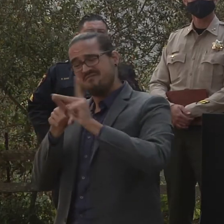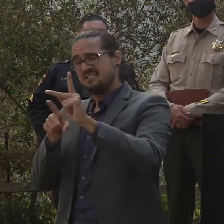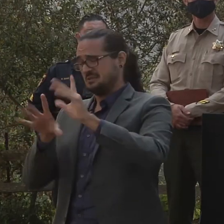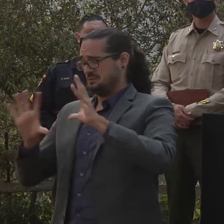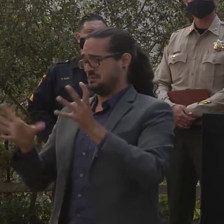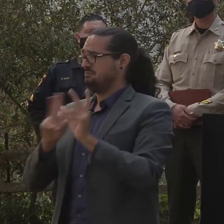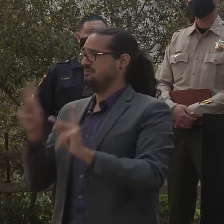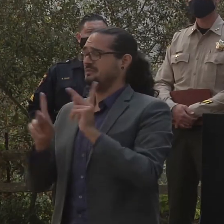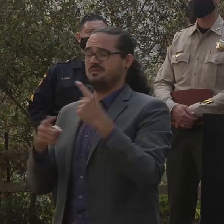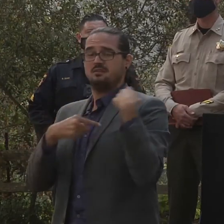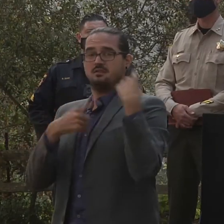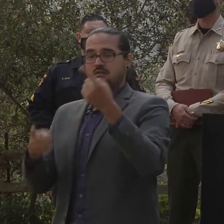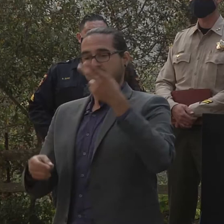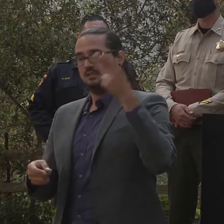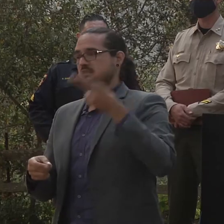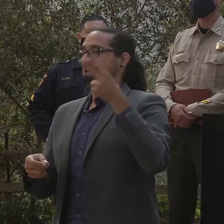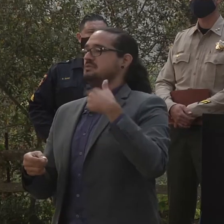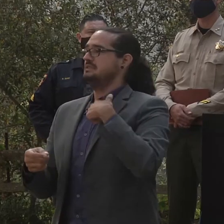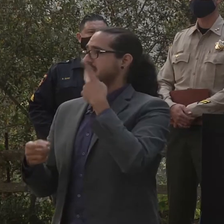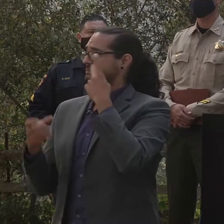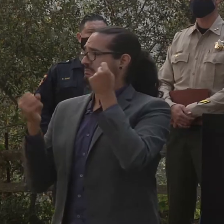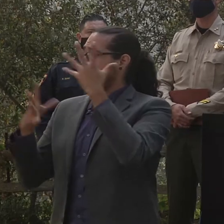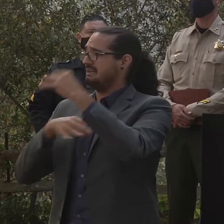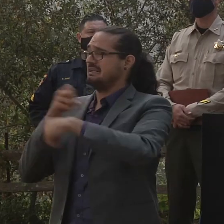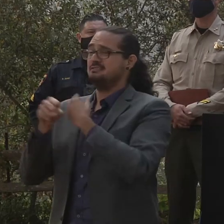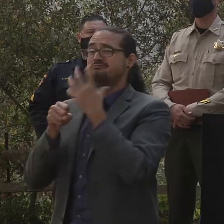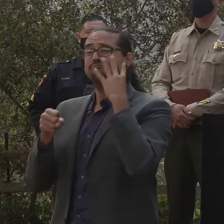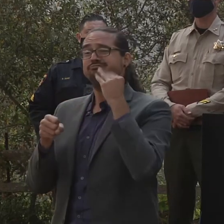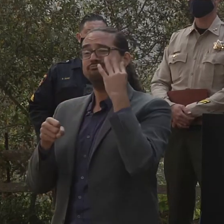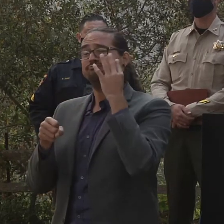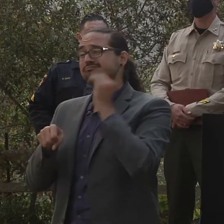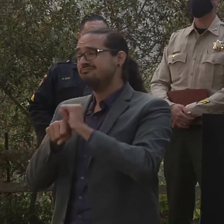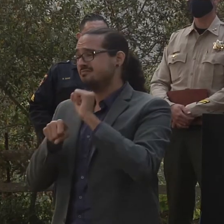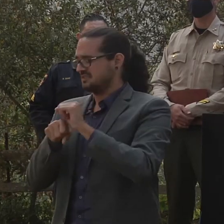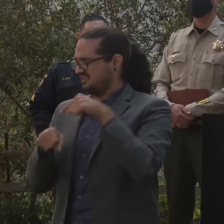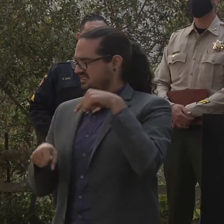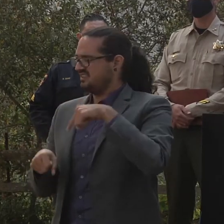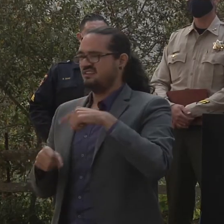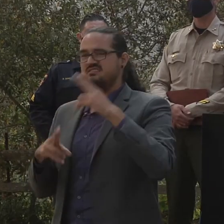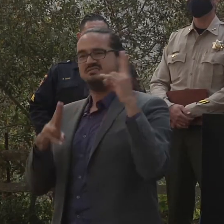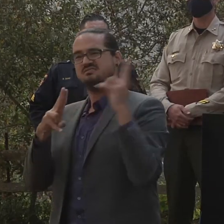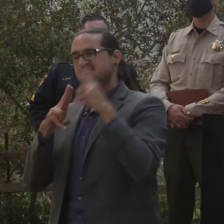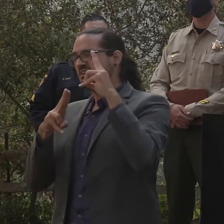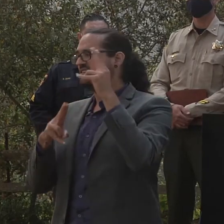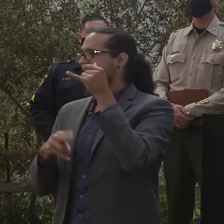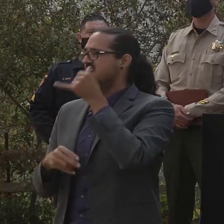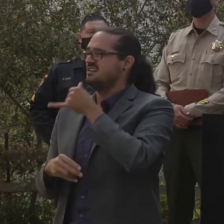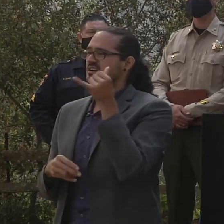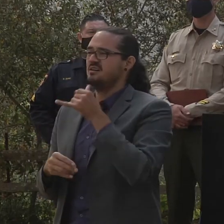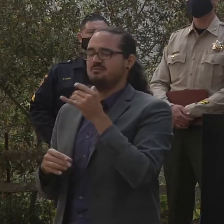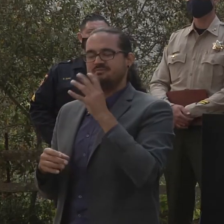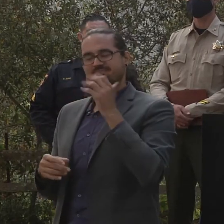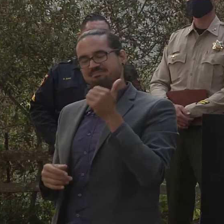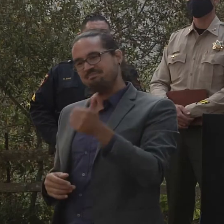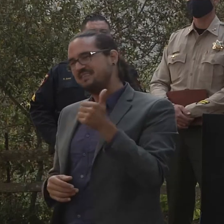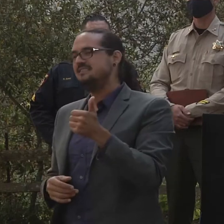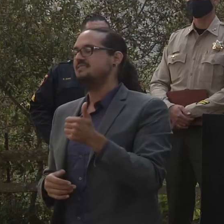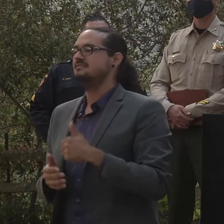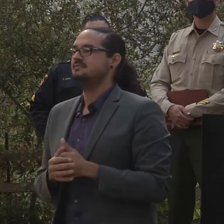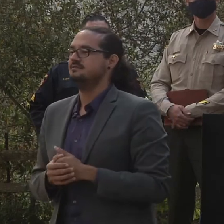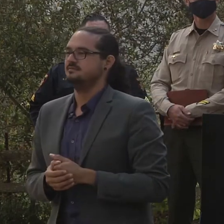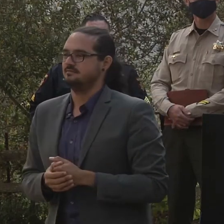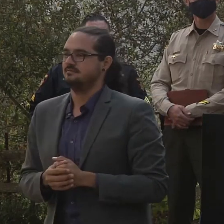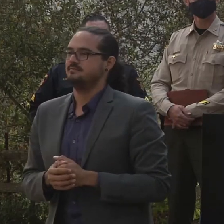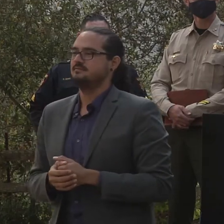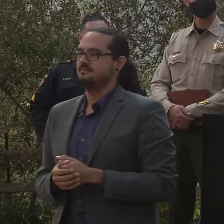Uh the collaboration and cooperation is just outstanding. Um so it's it's a pleasure to be a part of that and uh work towards the mitigation of this